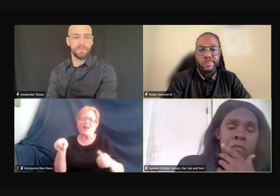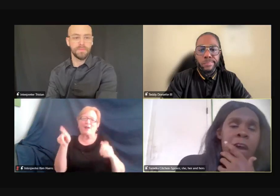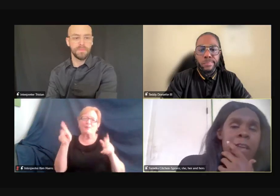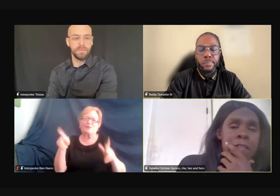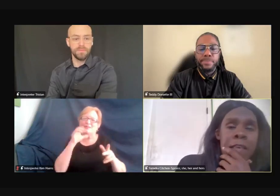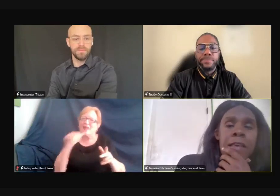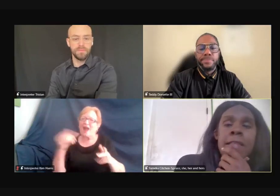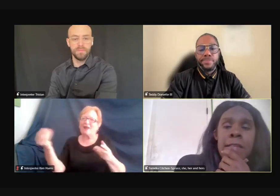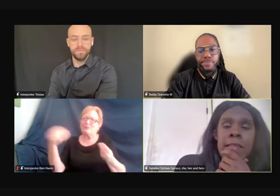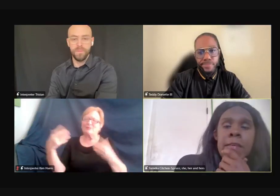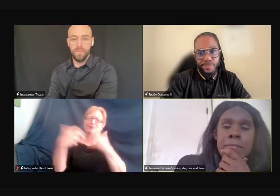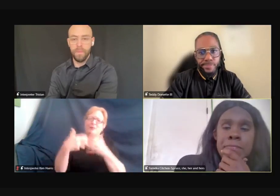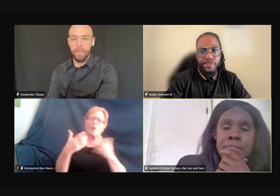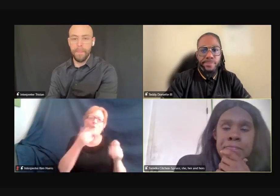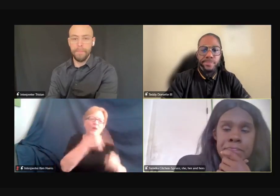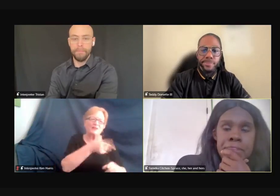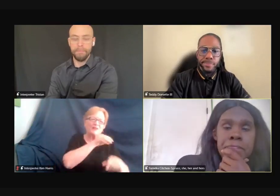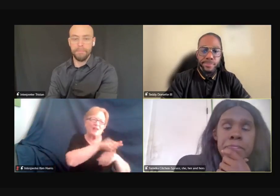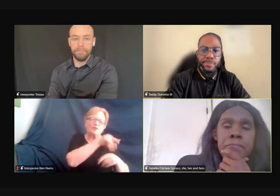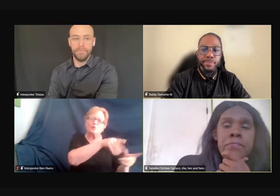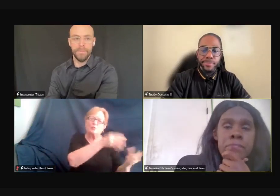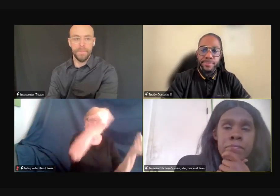your advice to them?